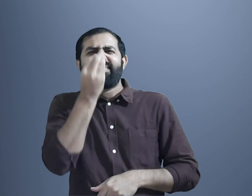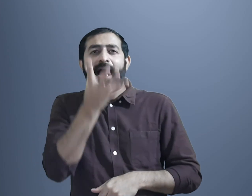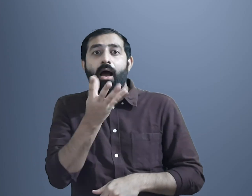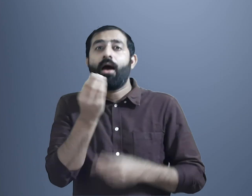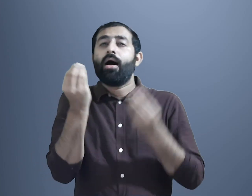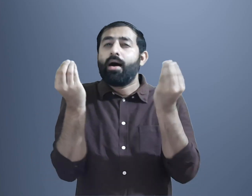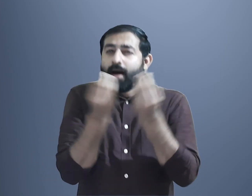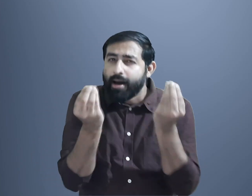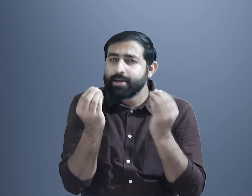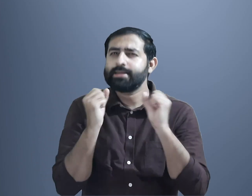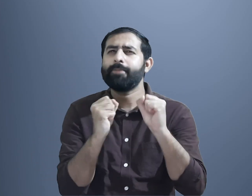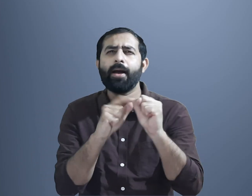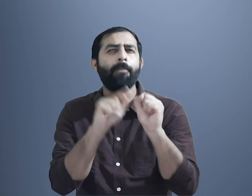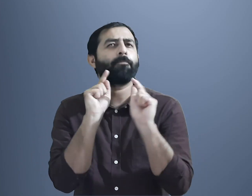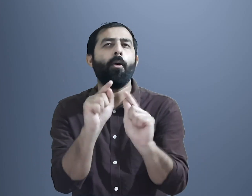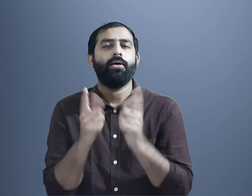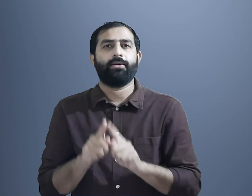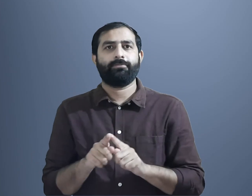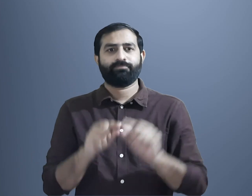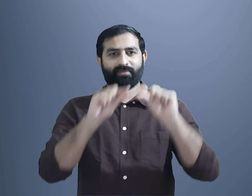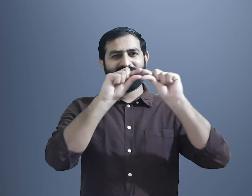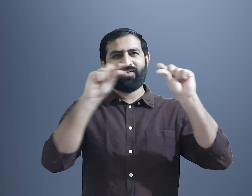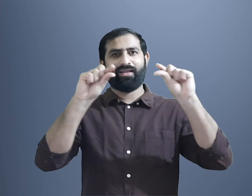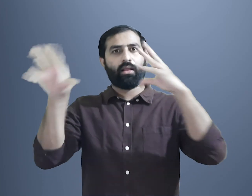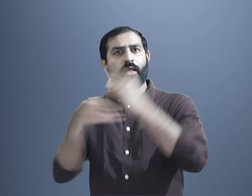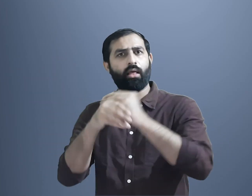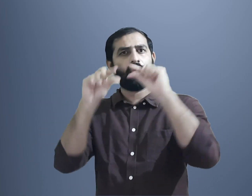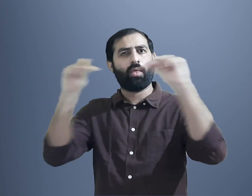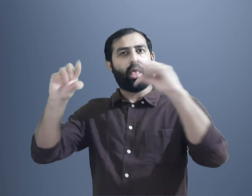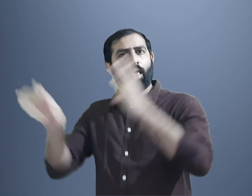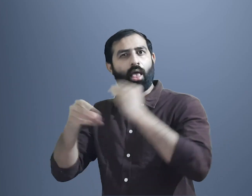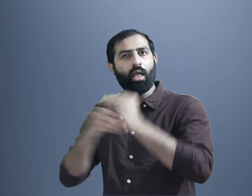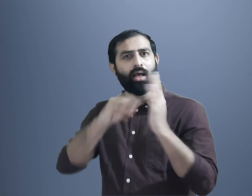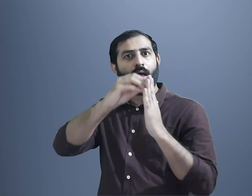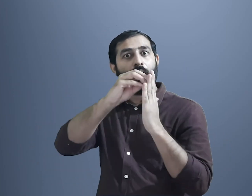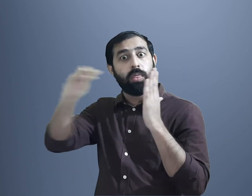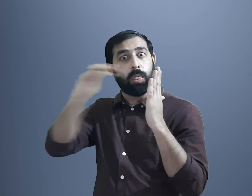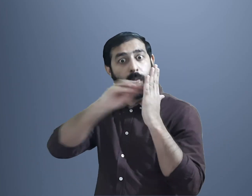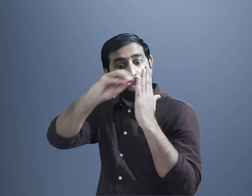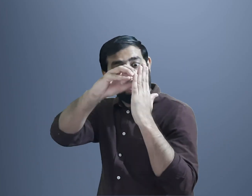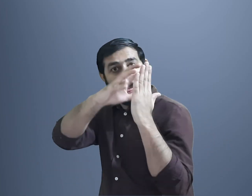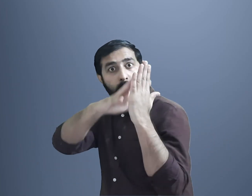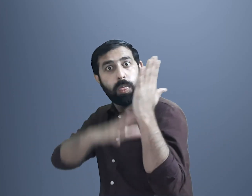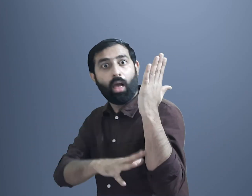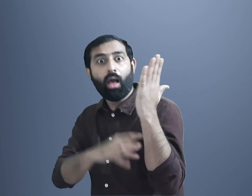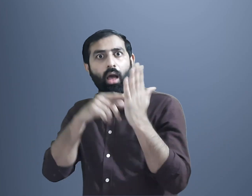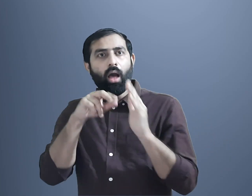different words in a sentence and acquire that as well. Language is highly complex in that it is based on a set of rules relating